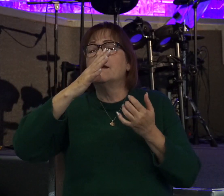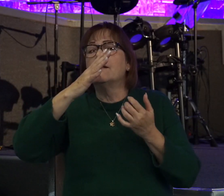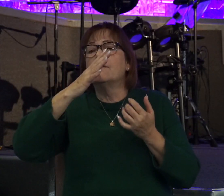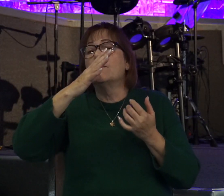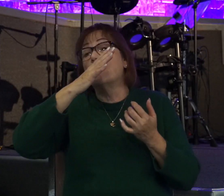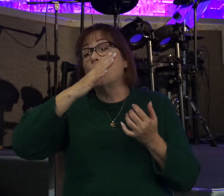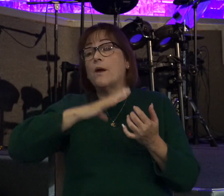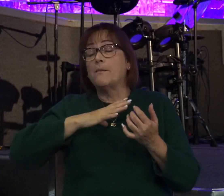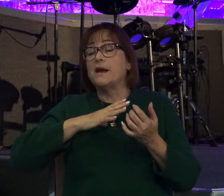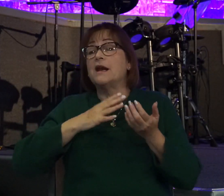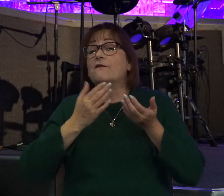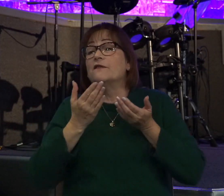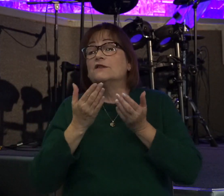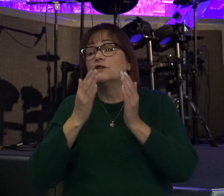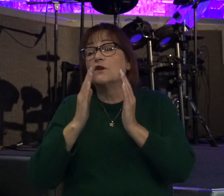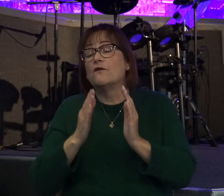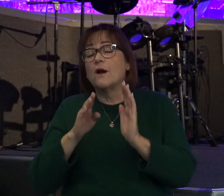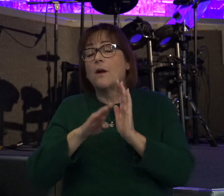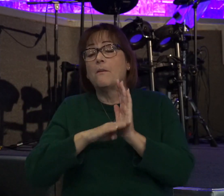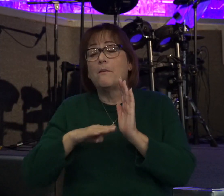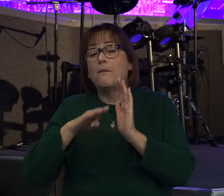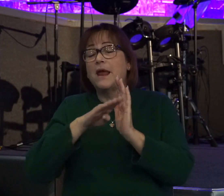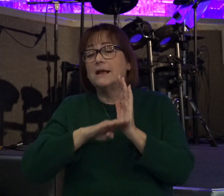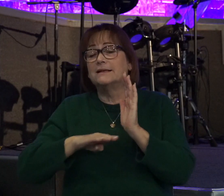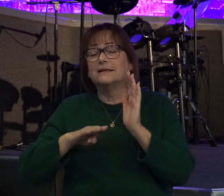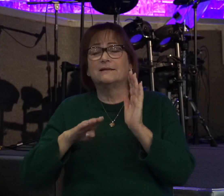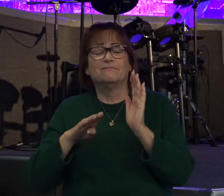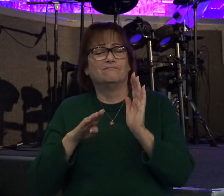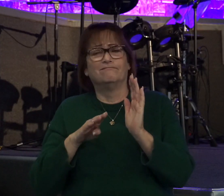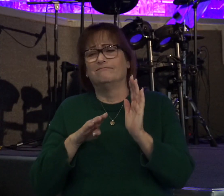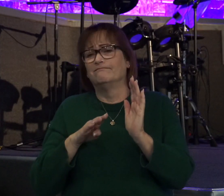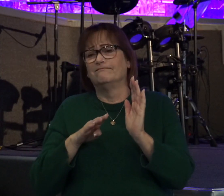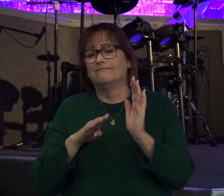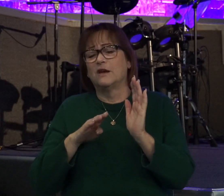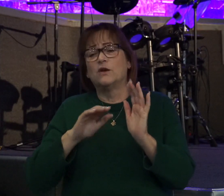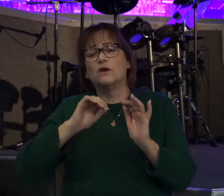the base fellows, shamelessly uncovers himself. Ow.